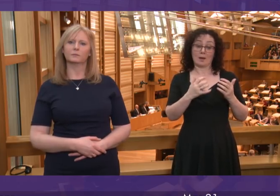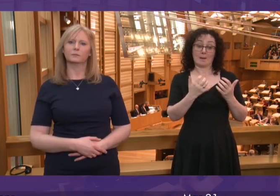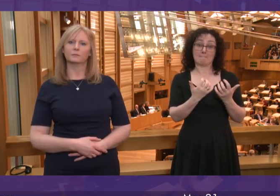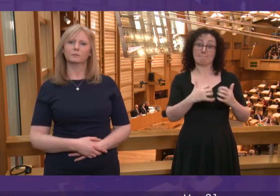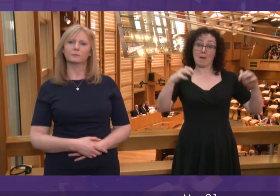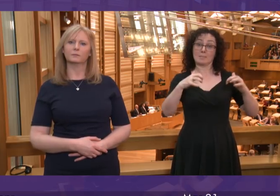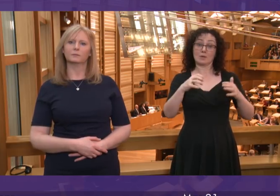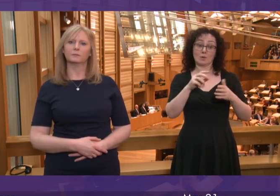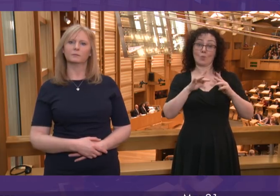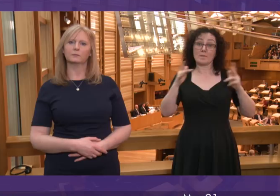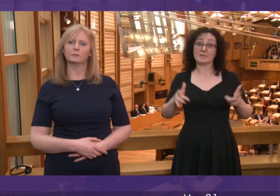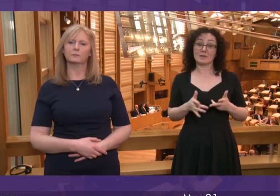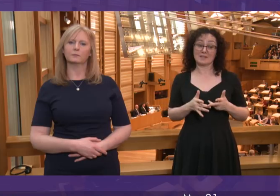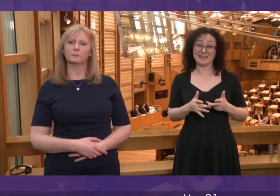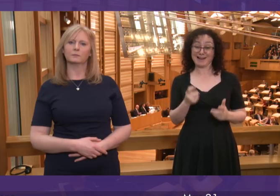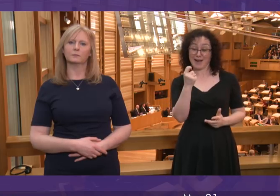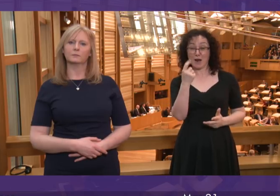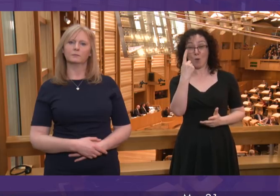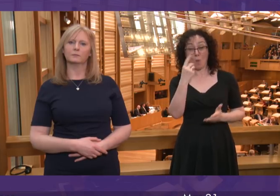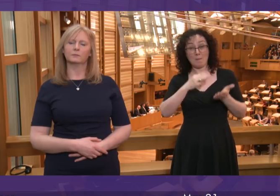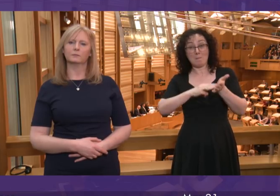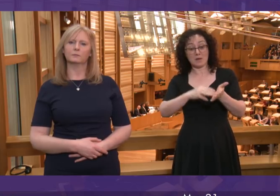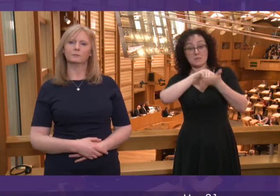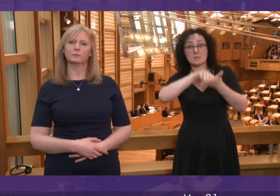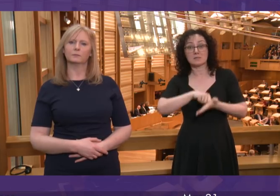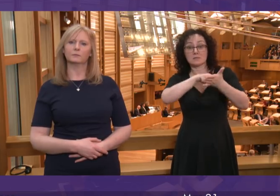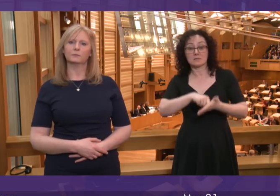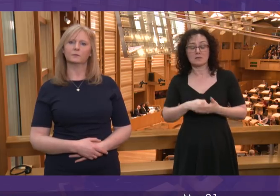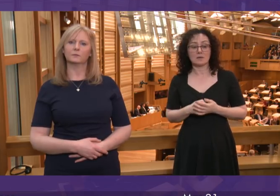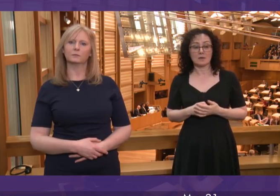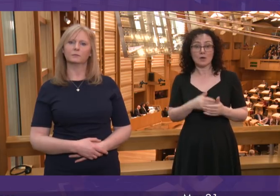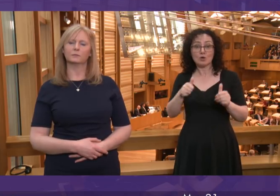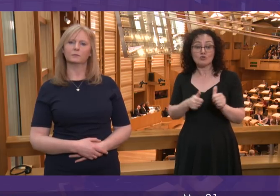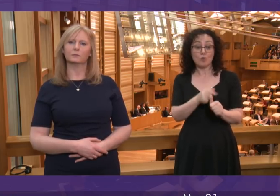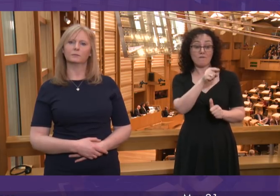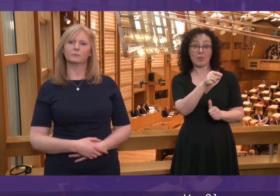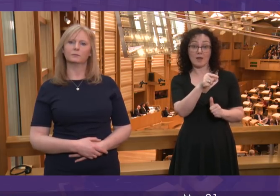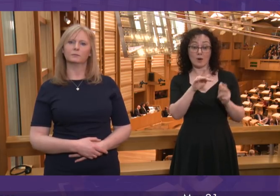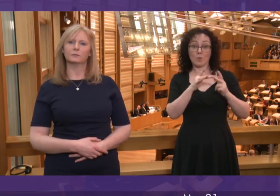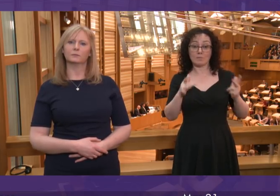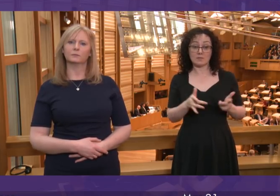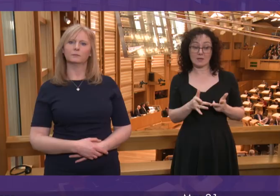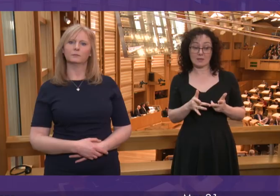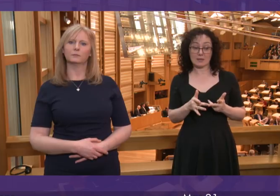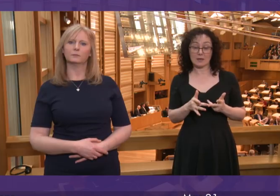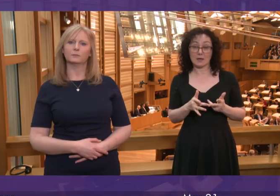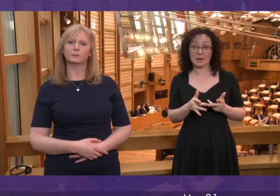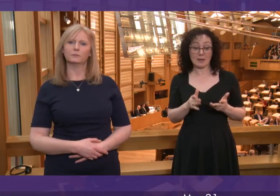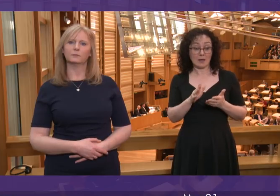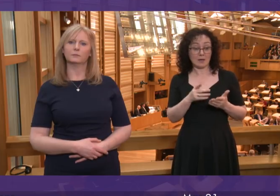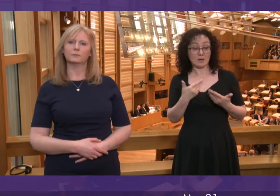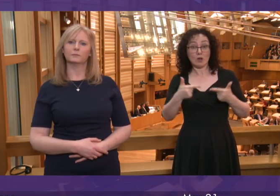well on the way to a million signatures. Support is growing so fast that the website crashed harder than the Prime Minister's credibility.